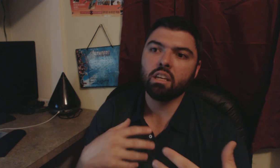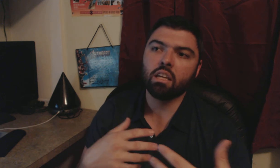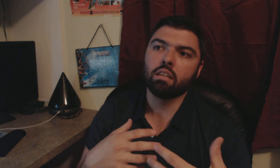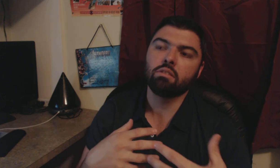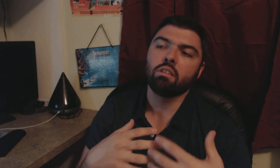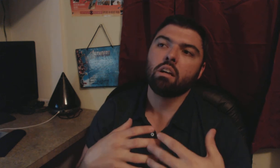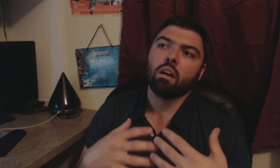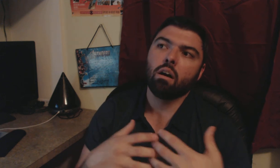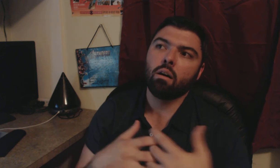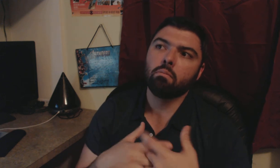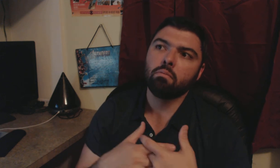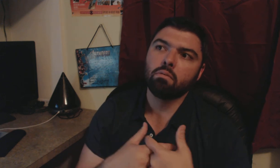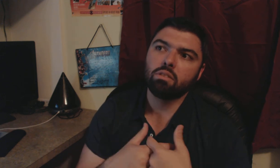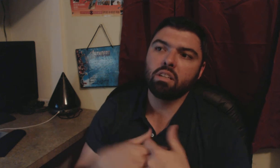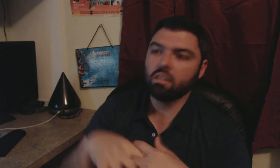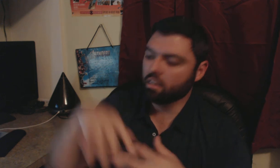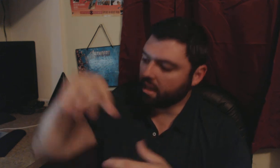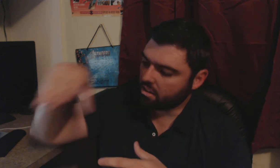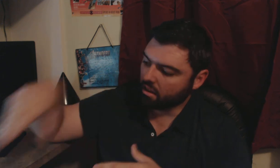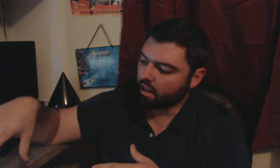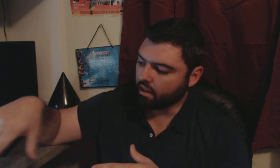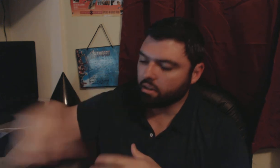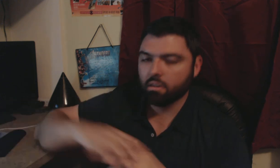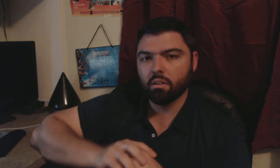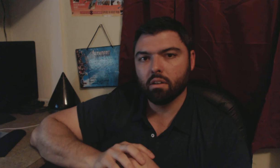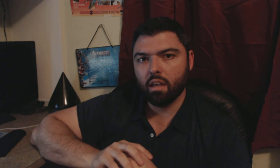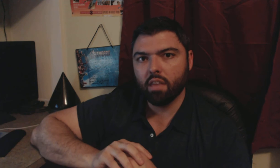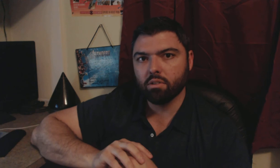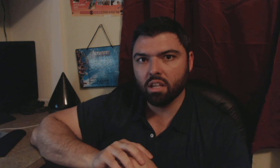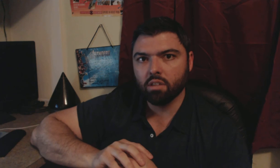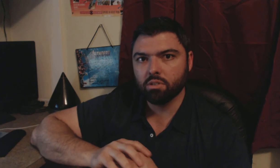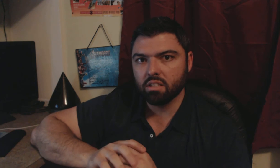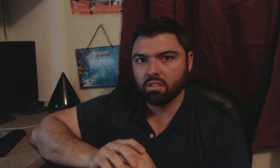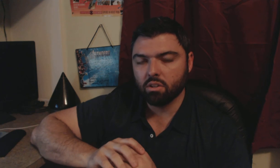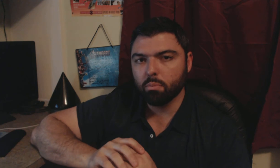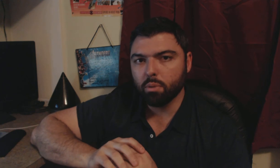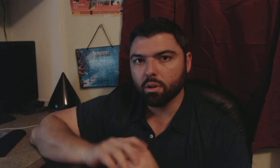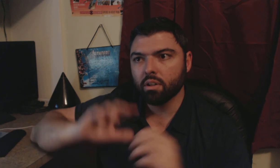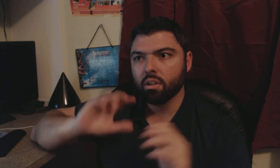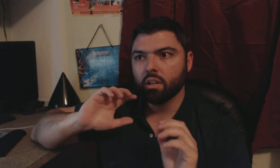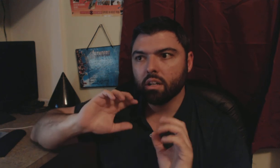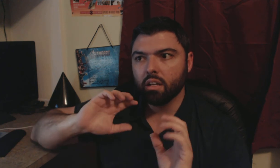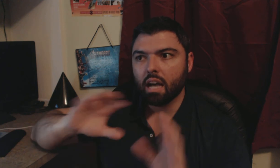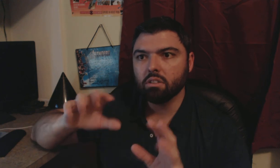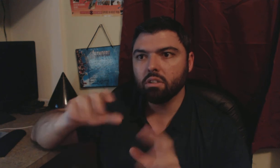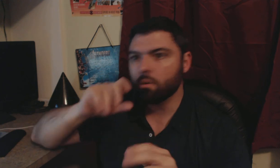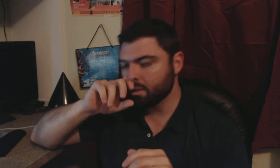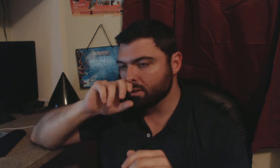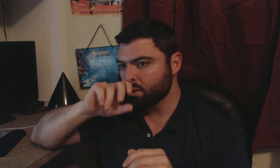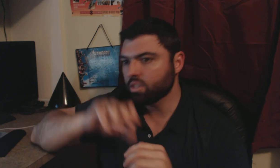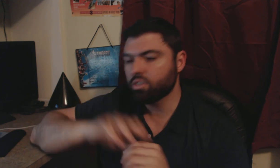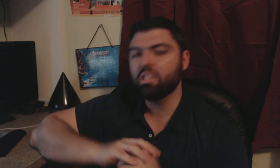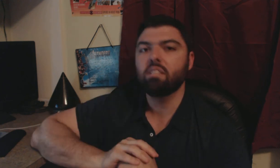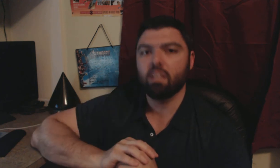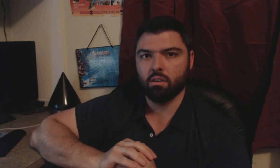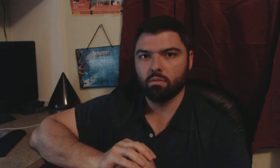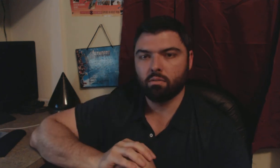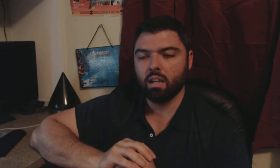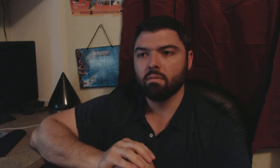thing is um to like like heather seller says in her book not to go into too much detail right